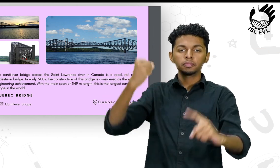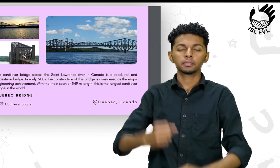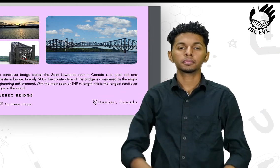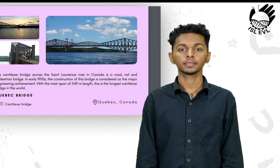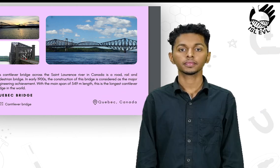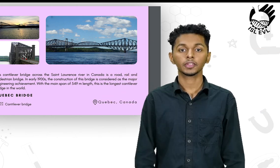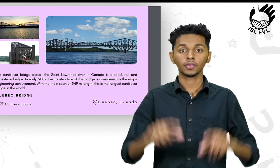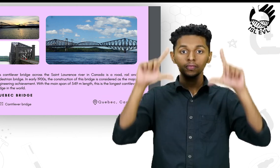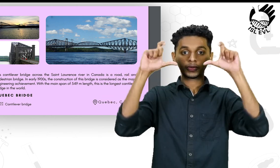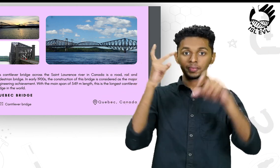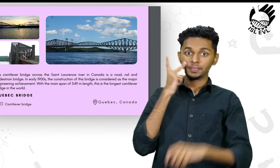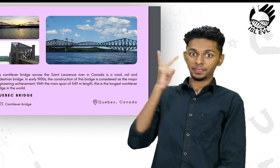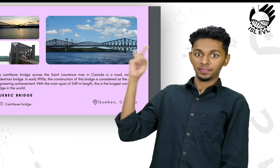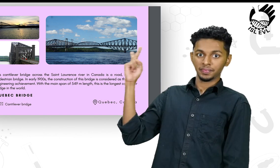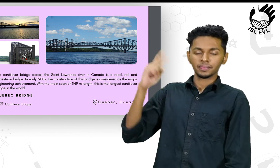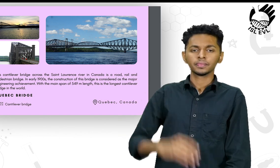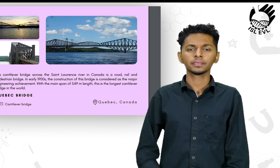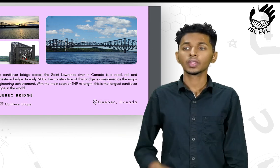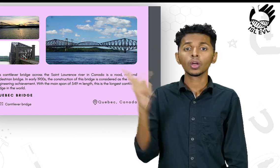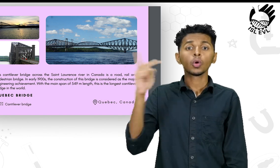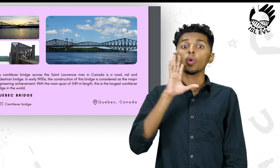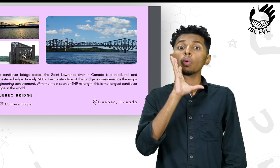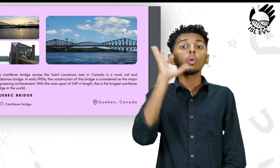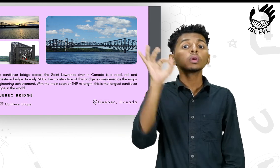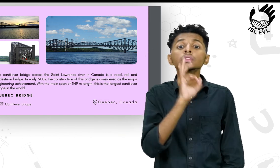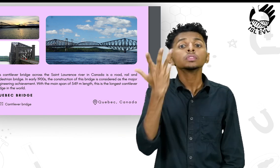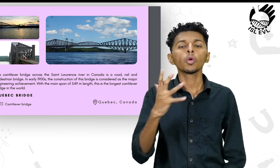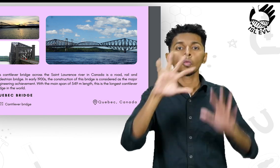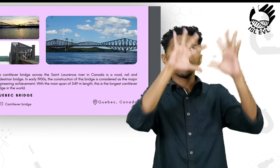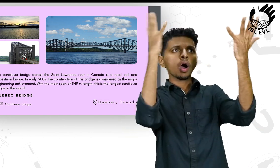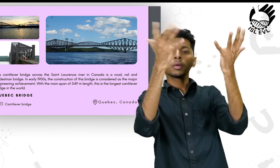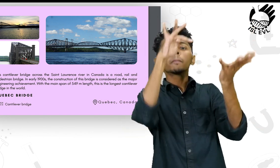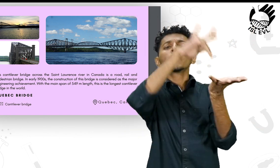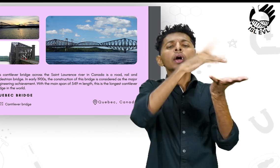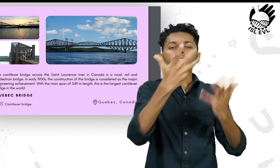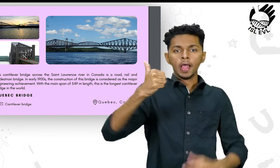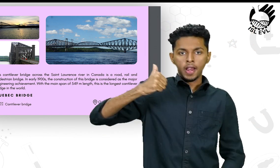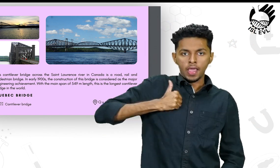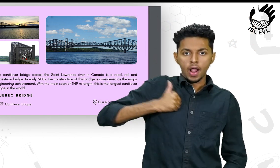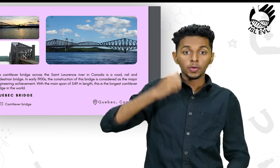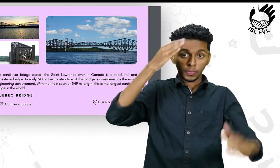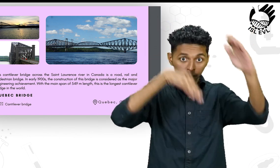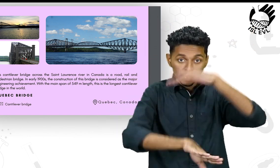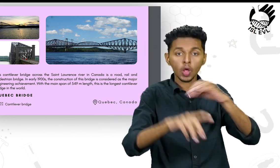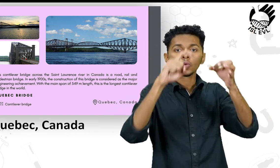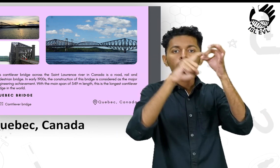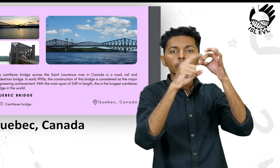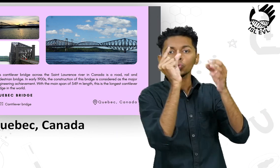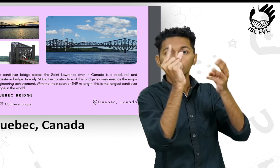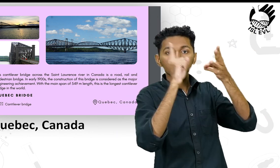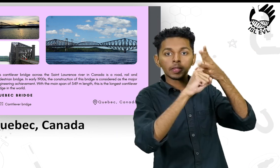Located in Quebec in Canada.